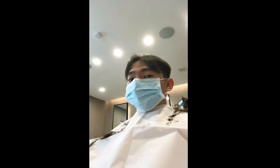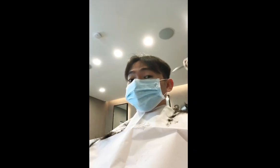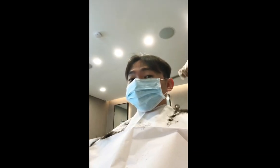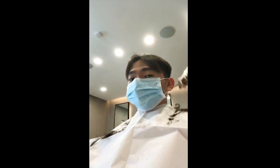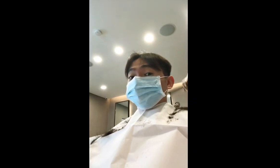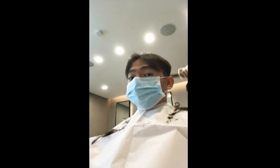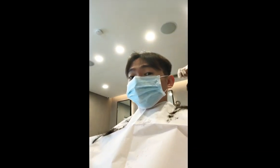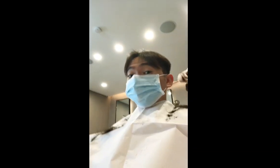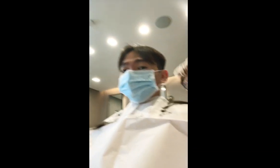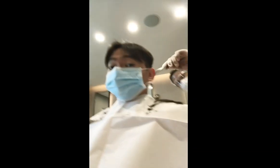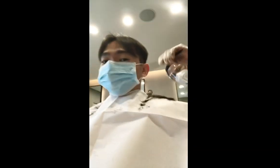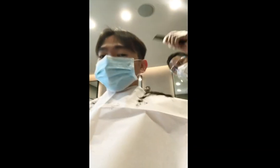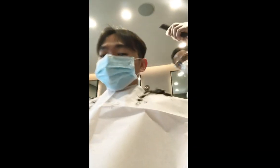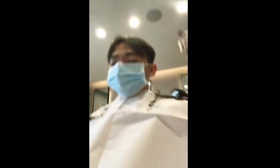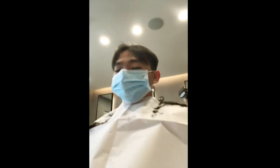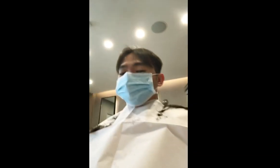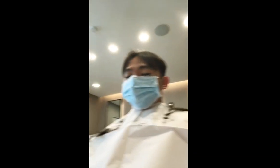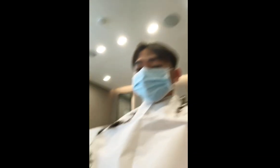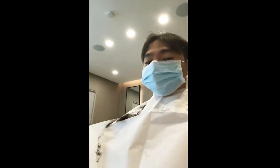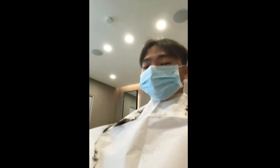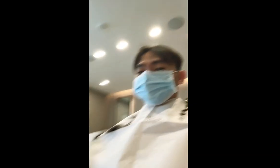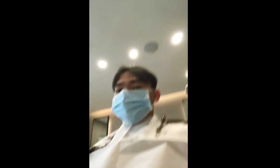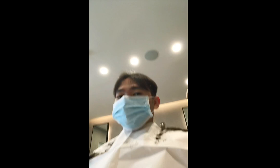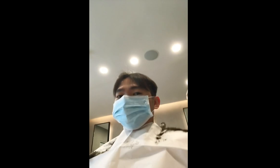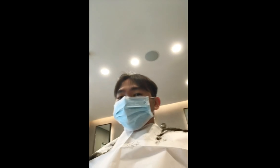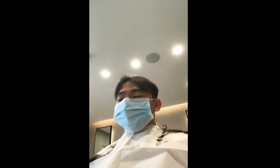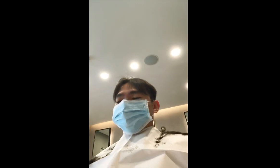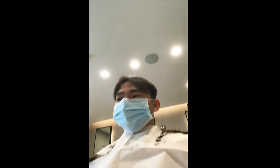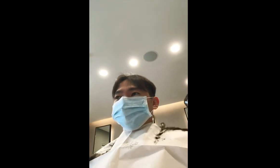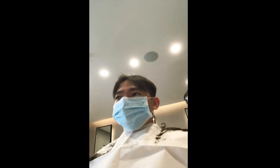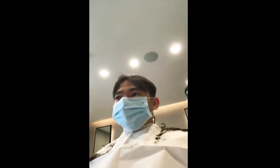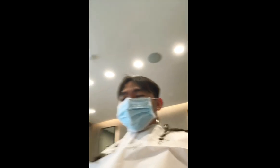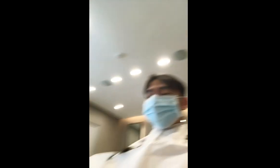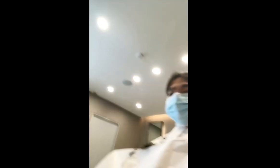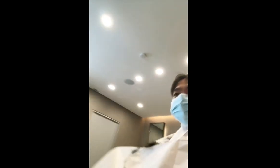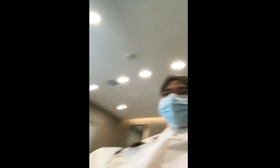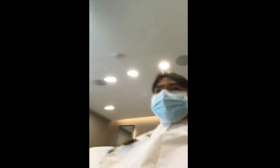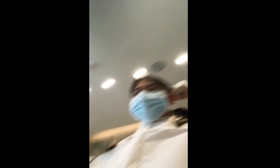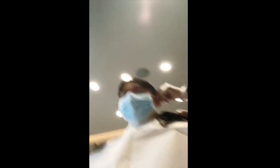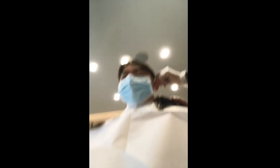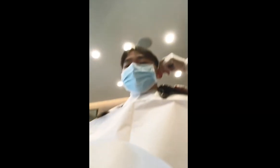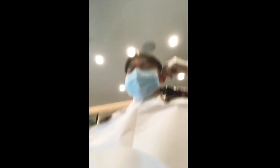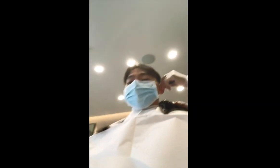I'm going to talk to you soon. I'm going to talk to you soon.